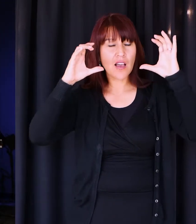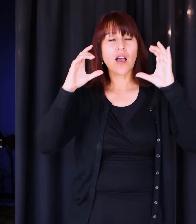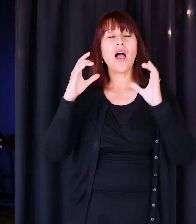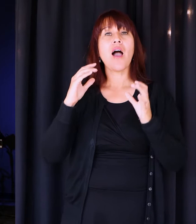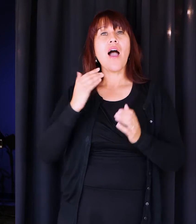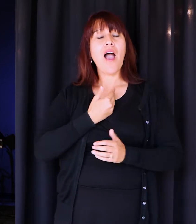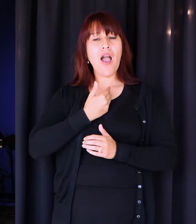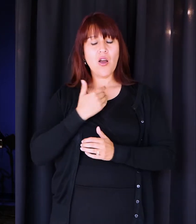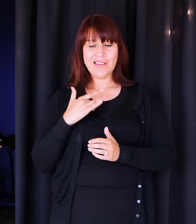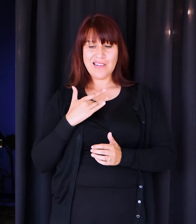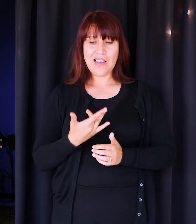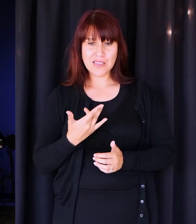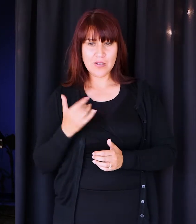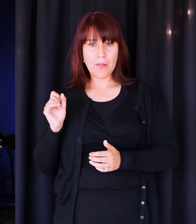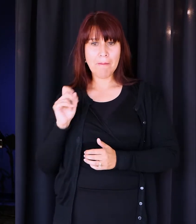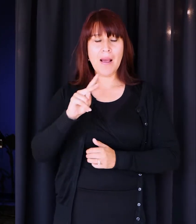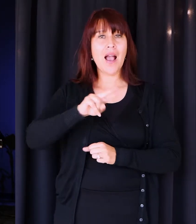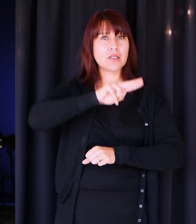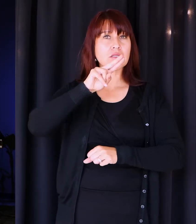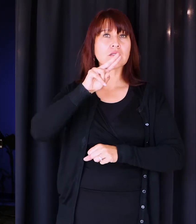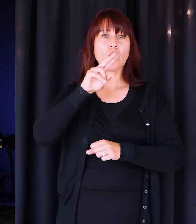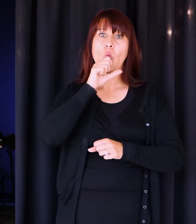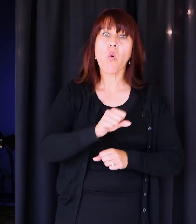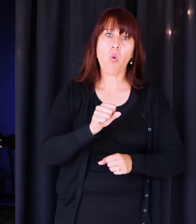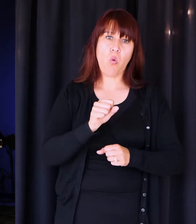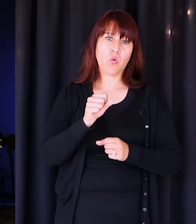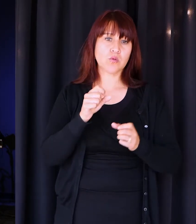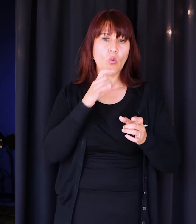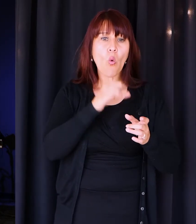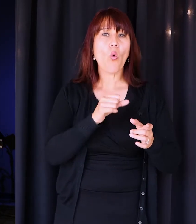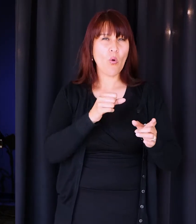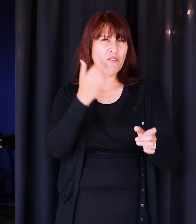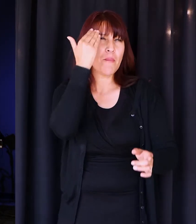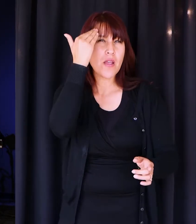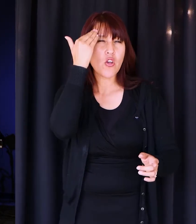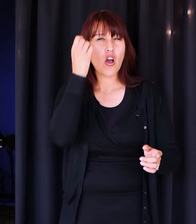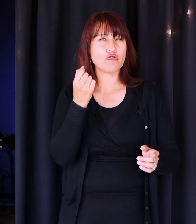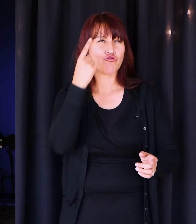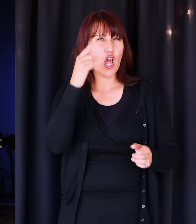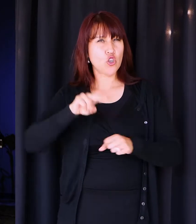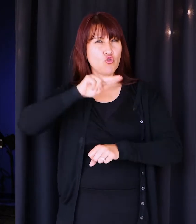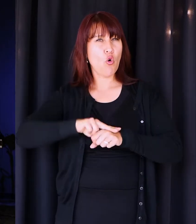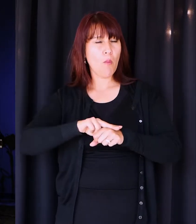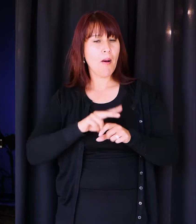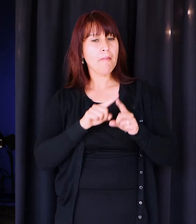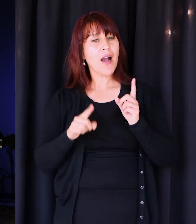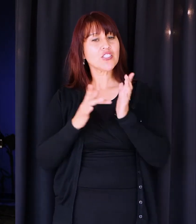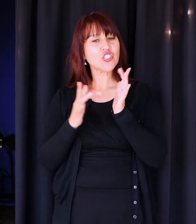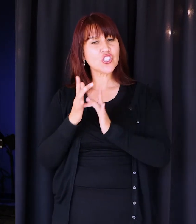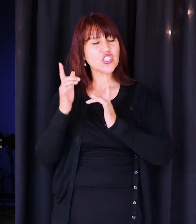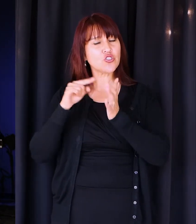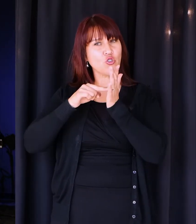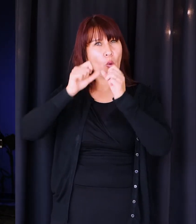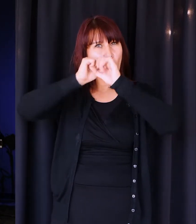natural instinct is to go back to the old stuff. The old stuff's the stuff we know. That's the, the normal stuff. But Jesus paints